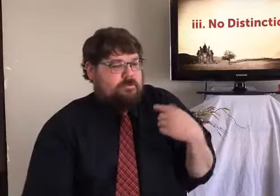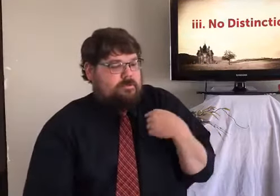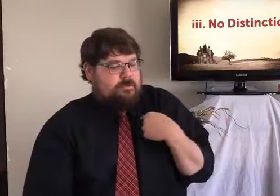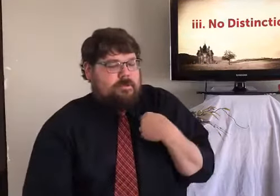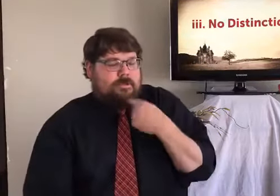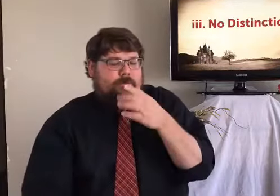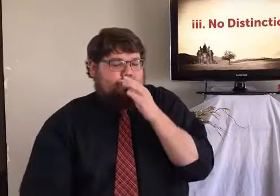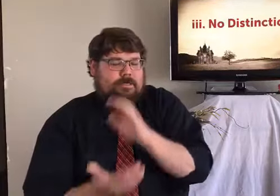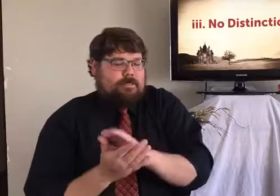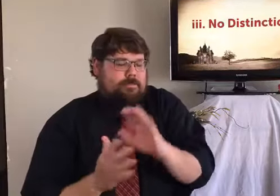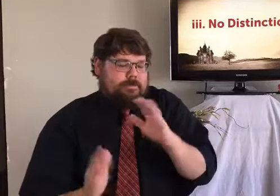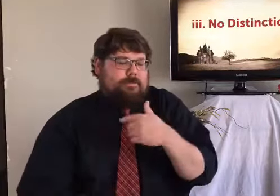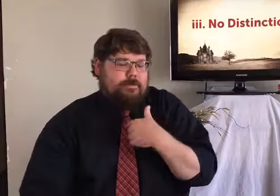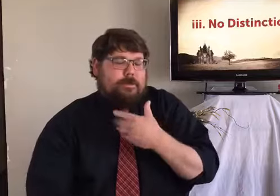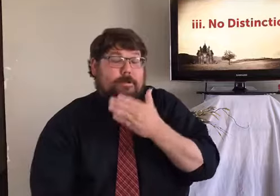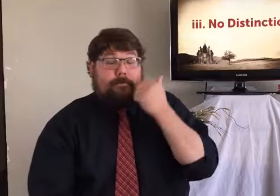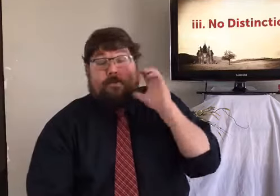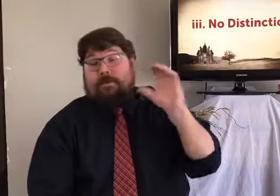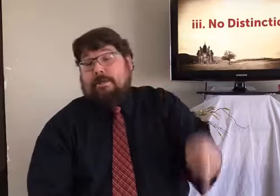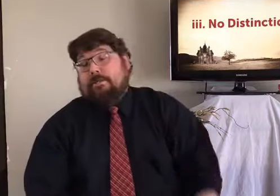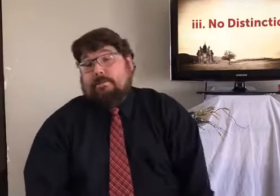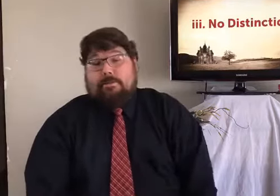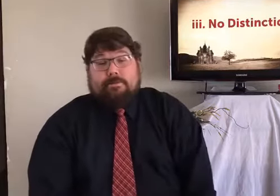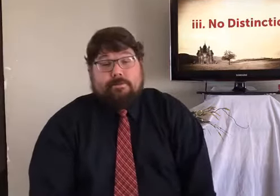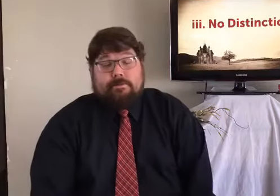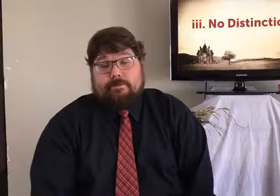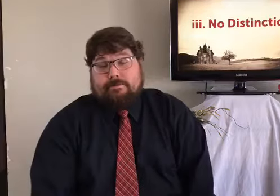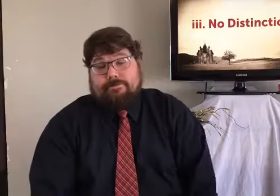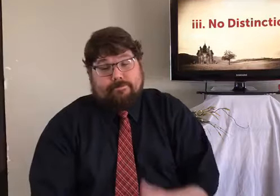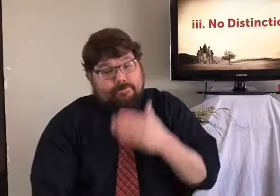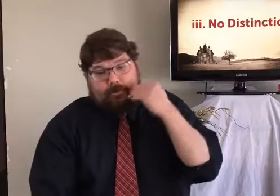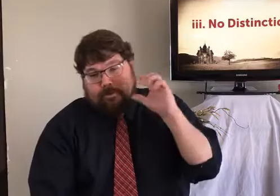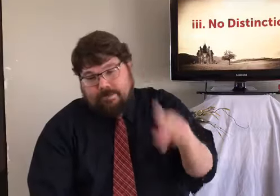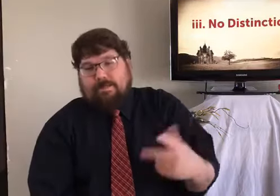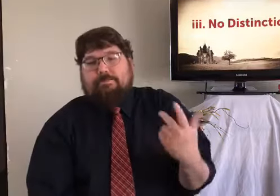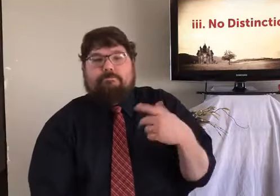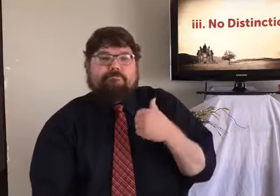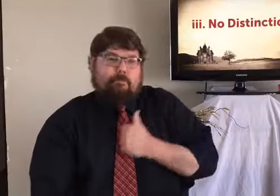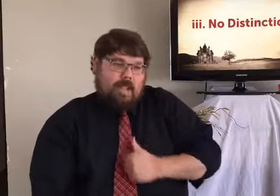salty. I should have been different than being angry. So I told my wife I have to go back.